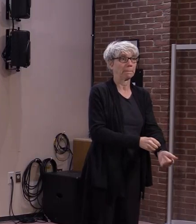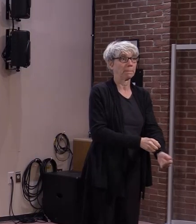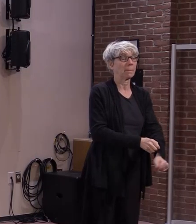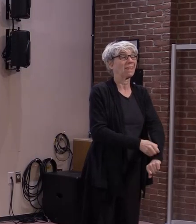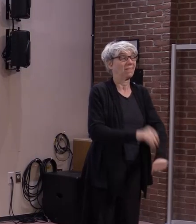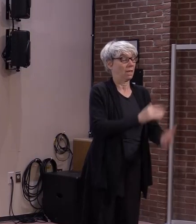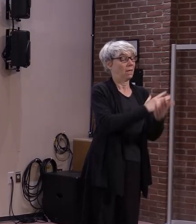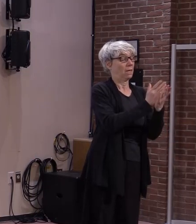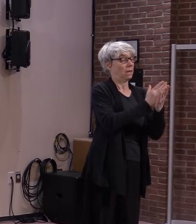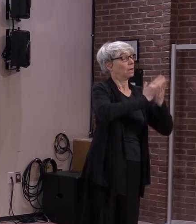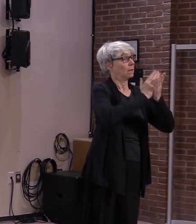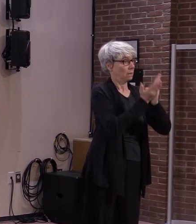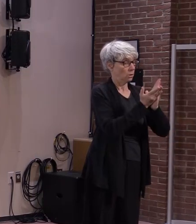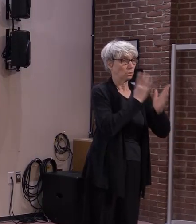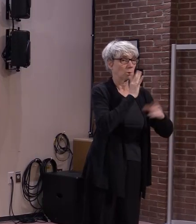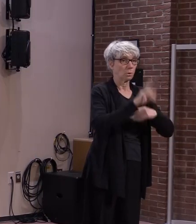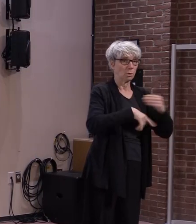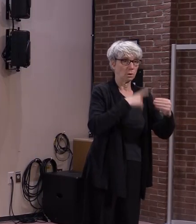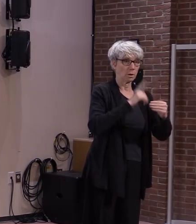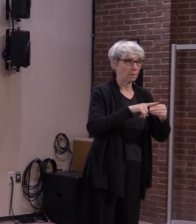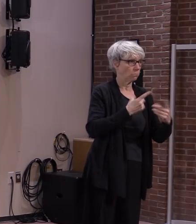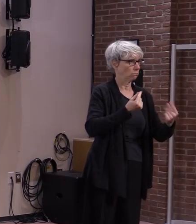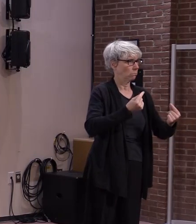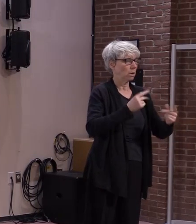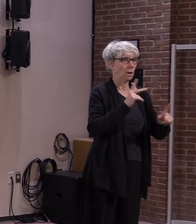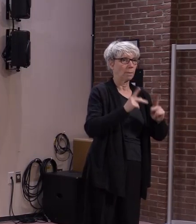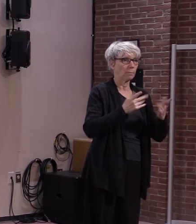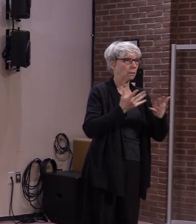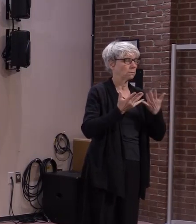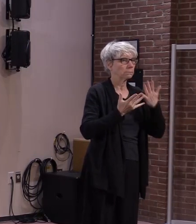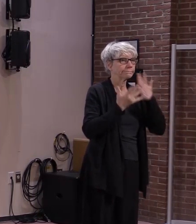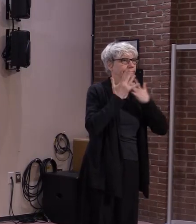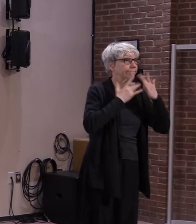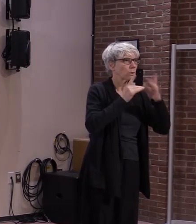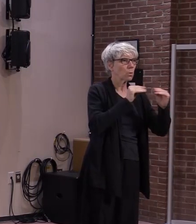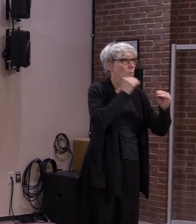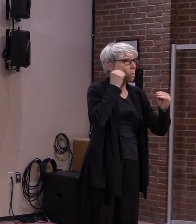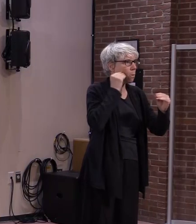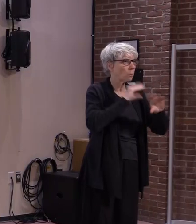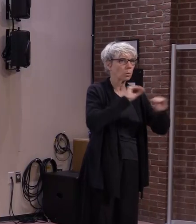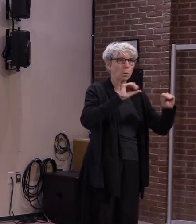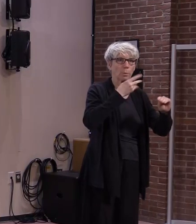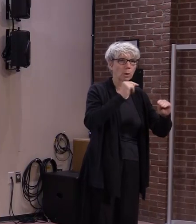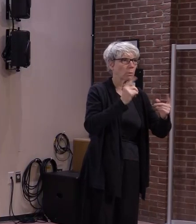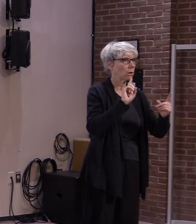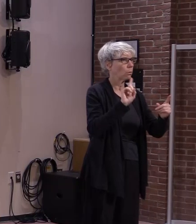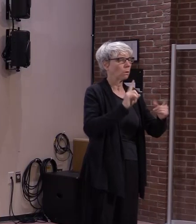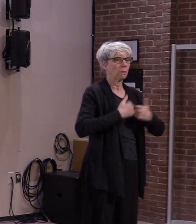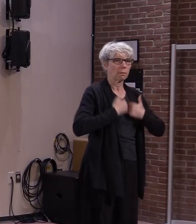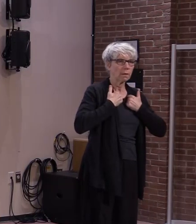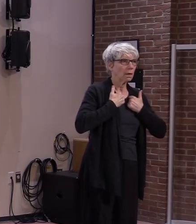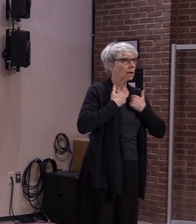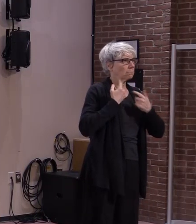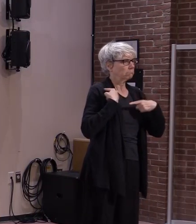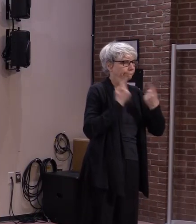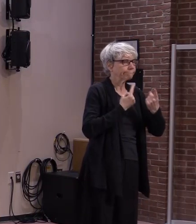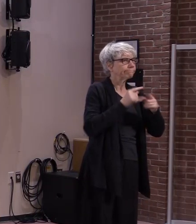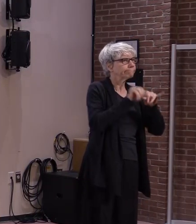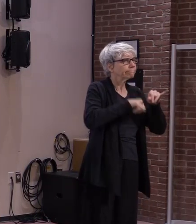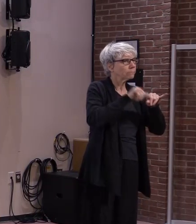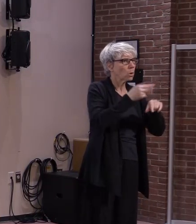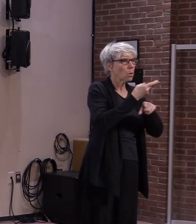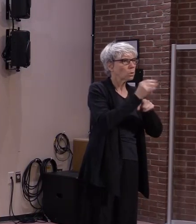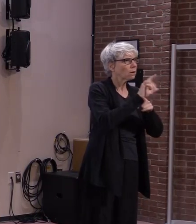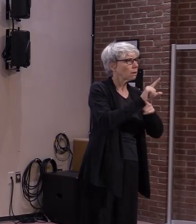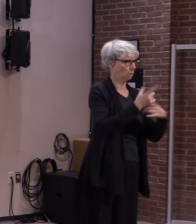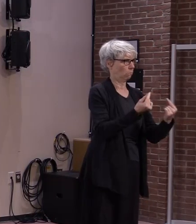update of our efforts with the General Assistance Housing Program. As you probably know by now on Sunday evening, we achieved our